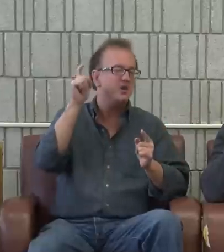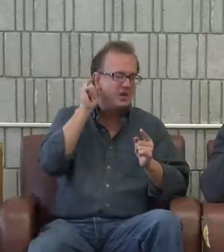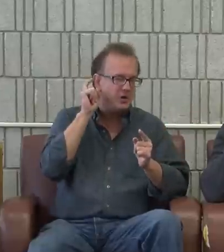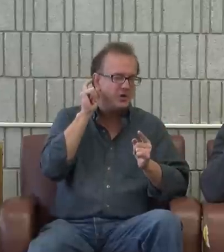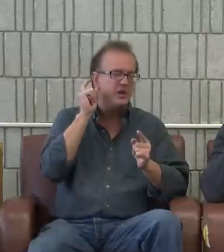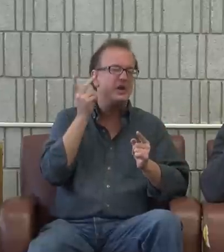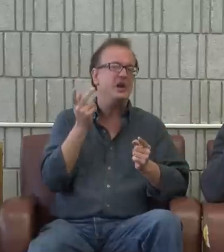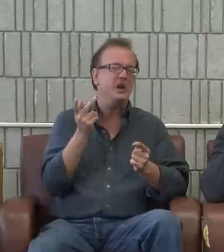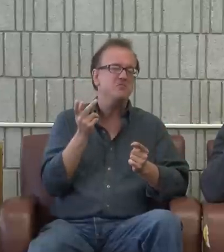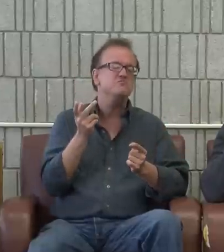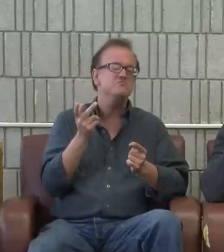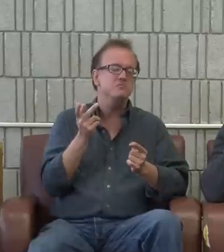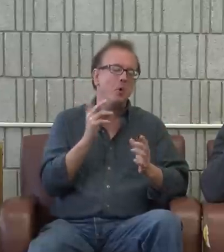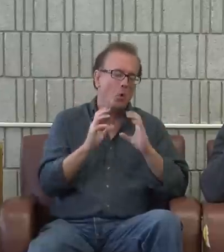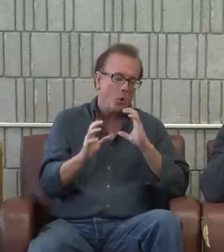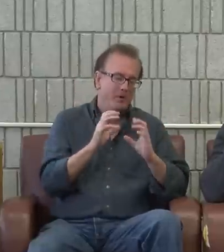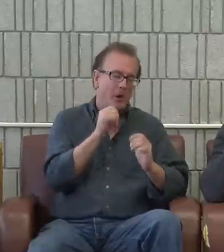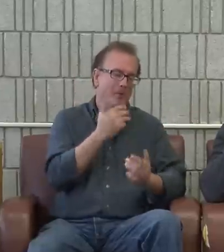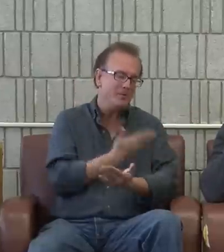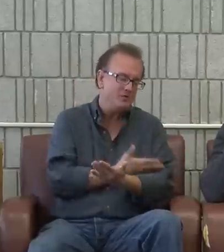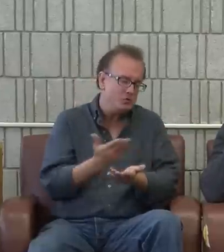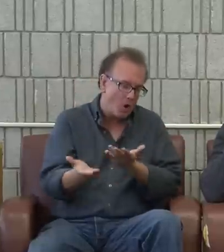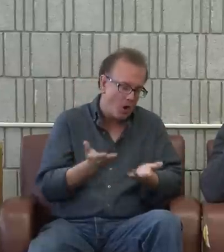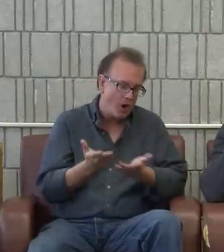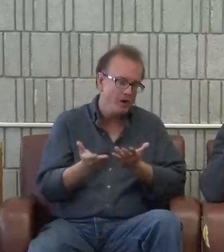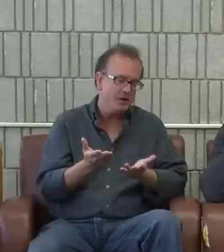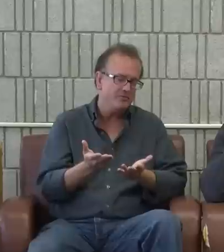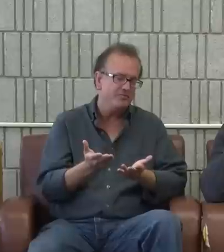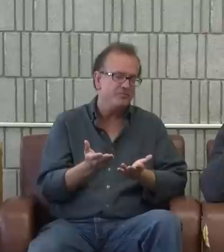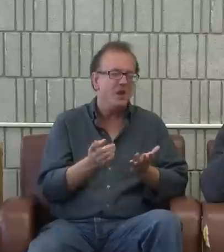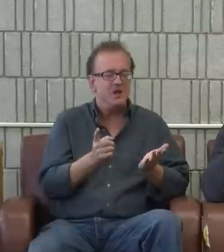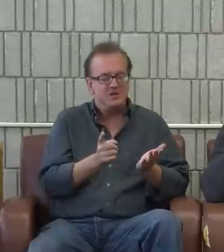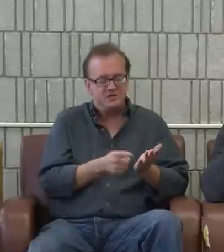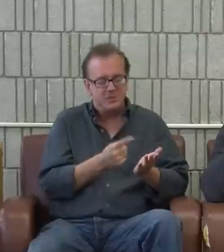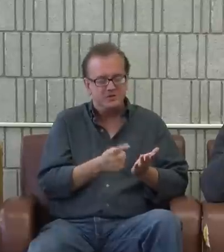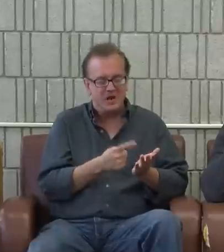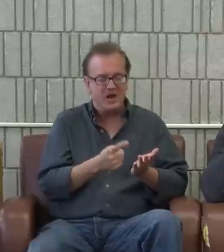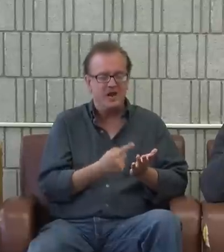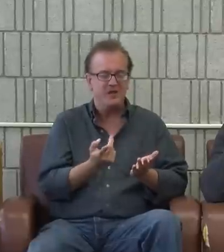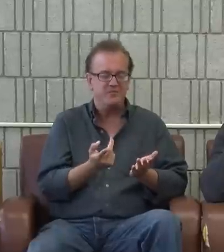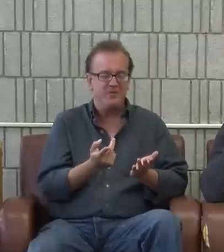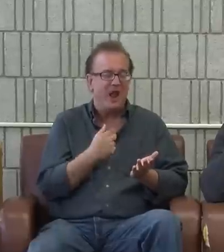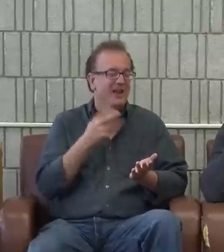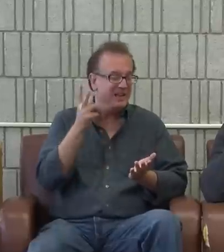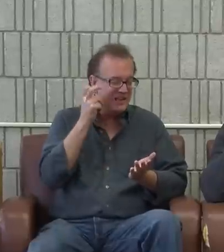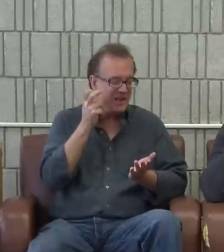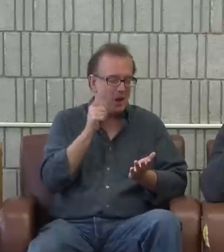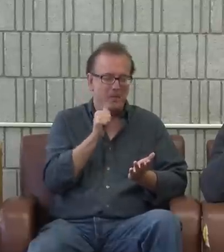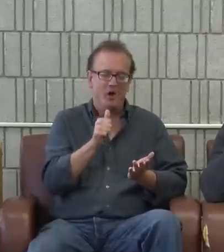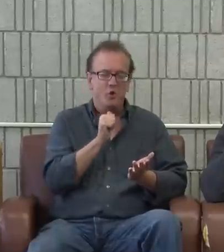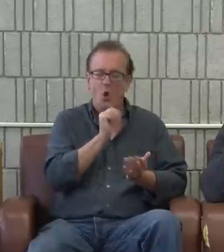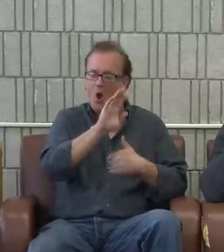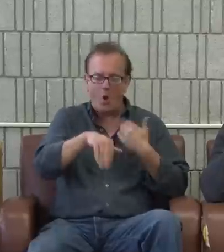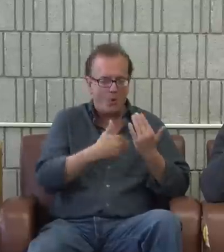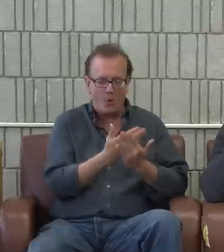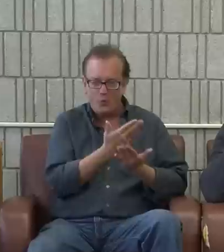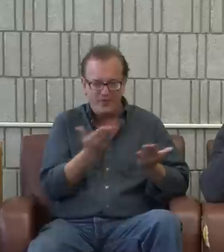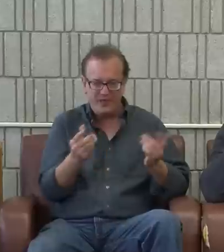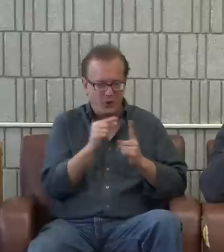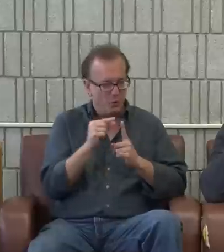I do wear the hearing aids. And I need to communicate with my daughters. And sometimes, I hear